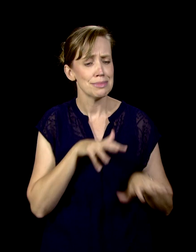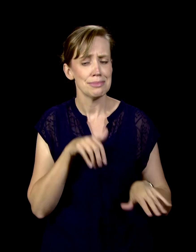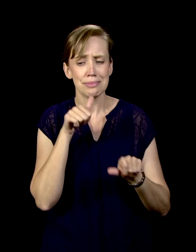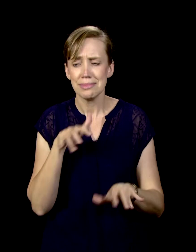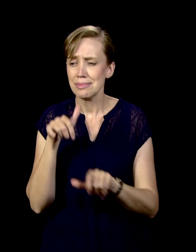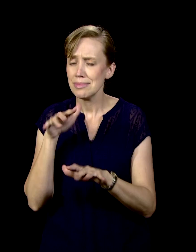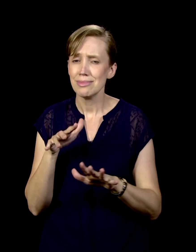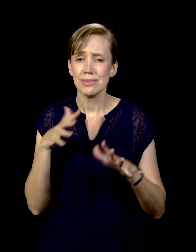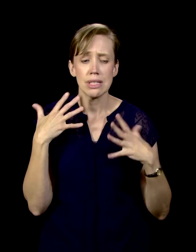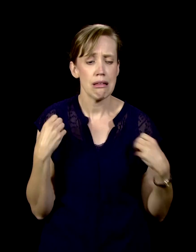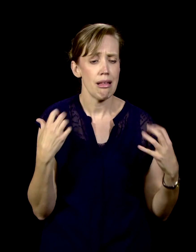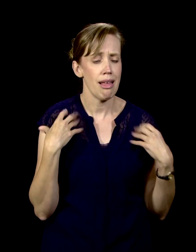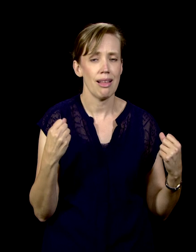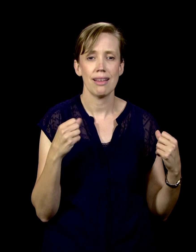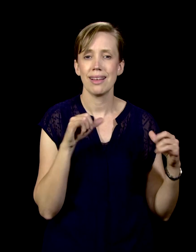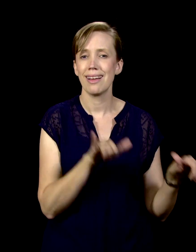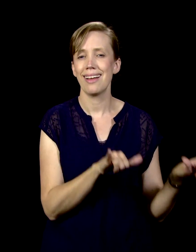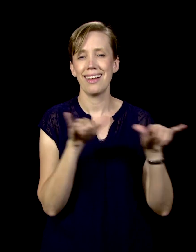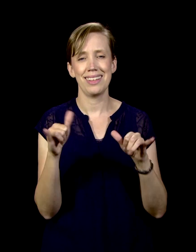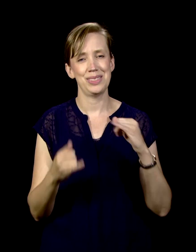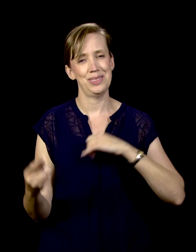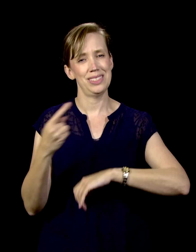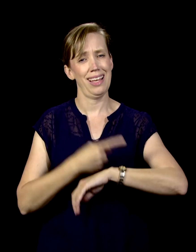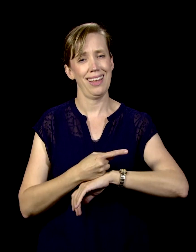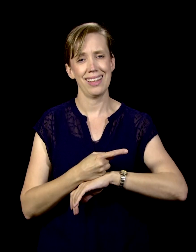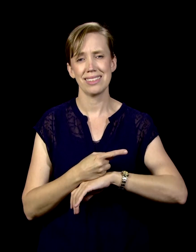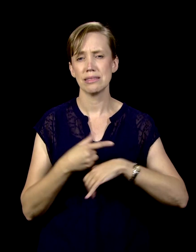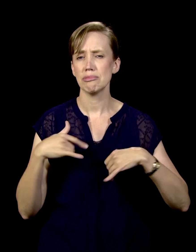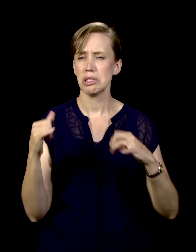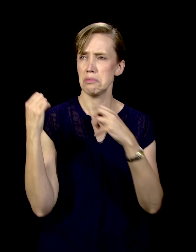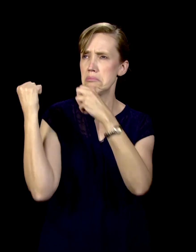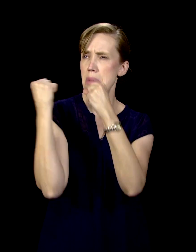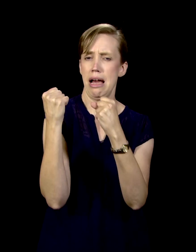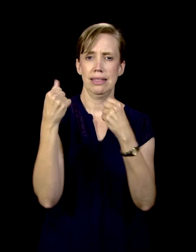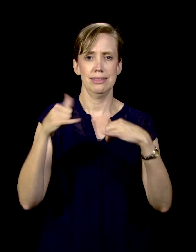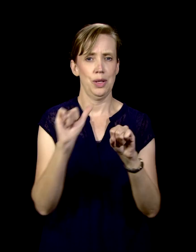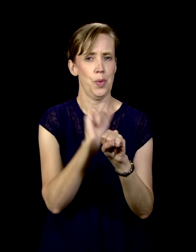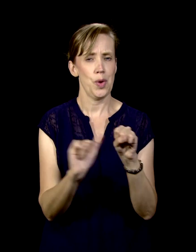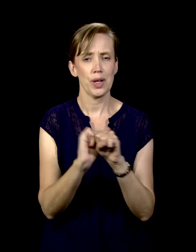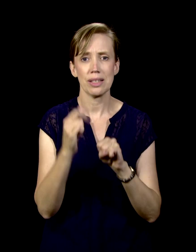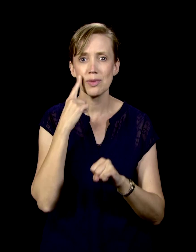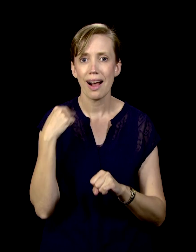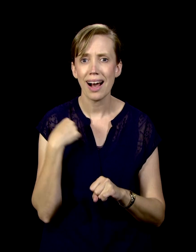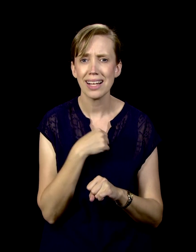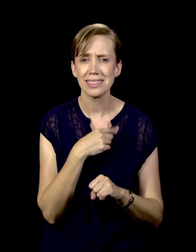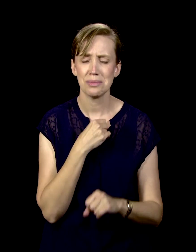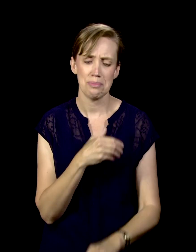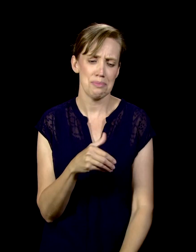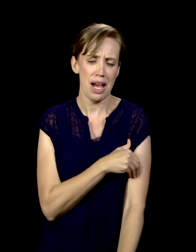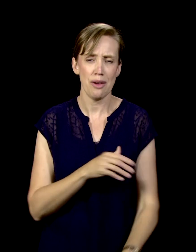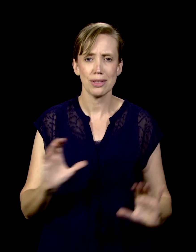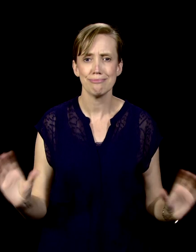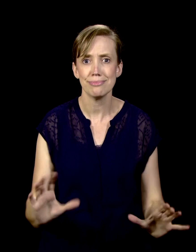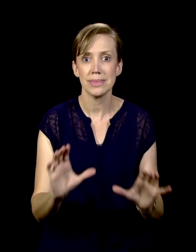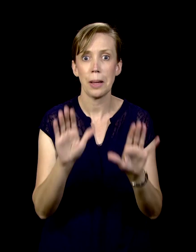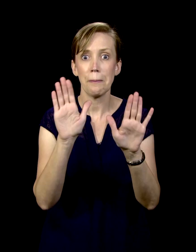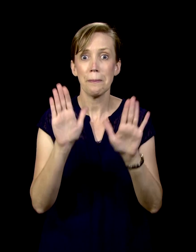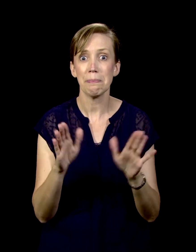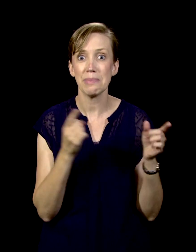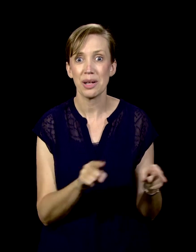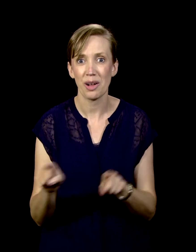marveled at what He did, and He's the same today as He was long ago, still mighty, still working, and powerfully performing miracles.